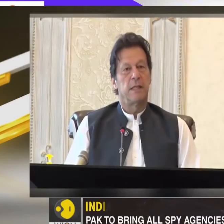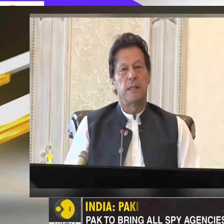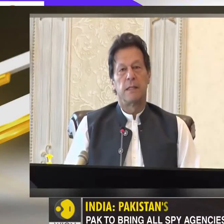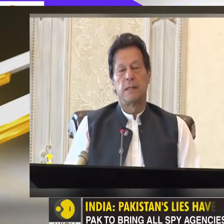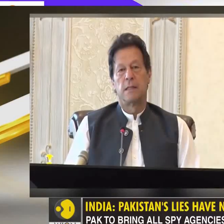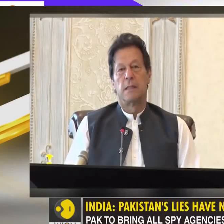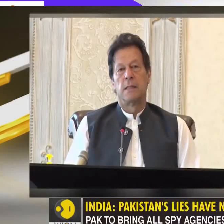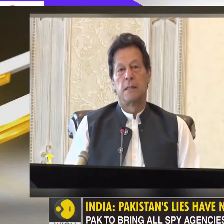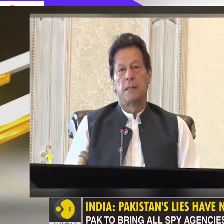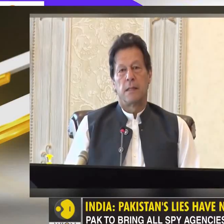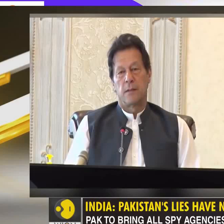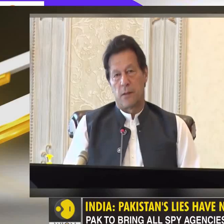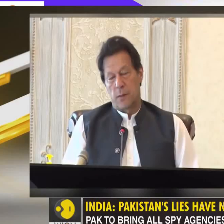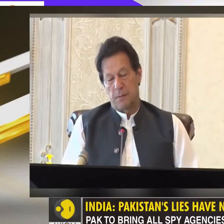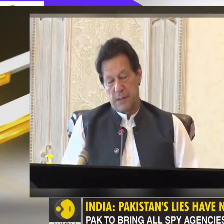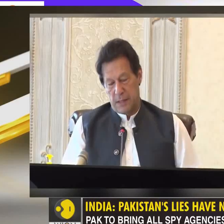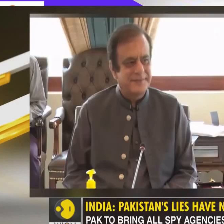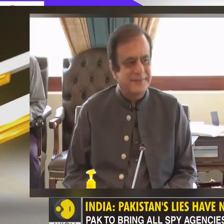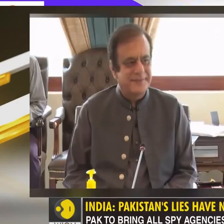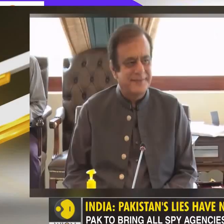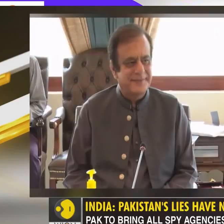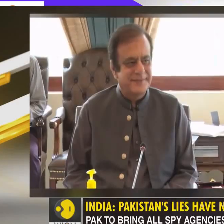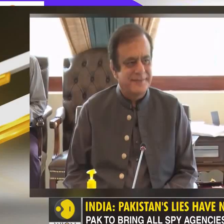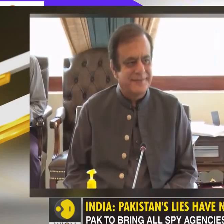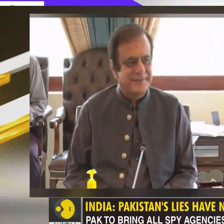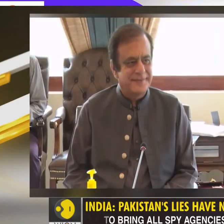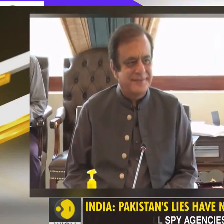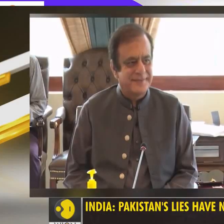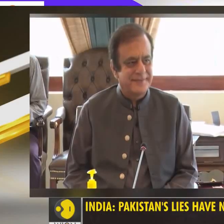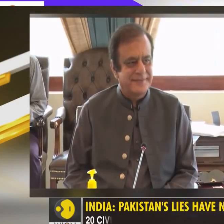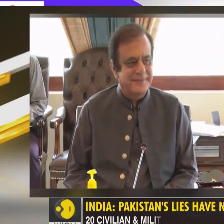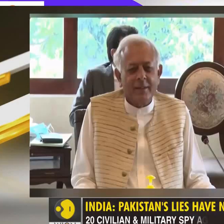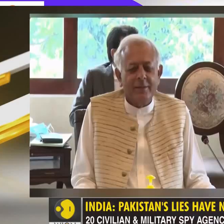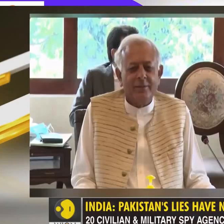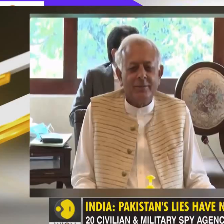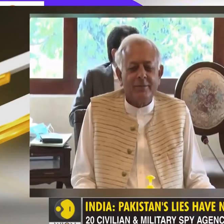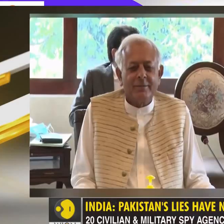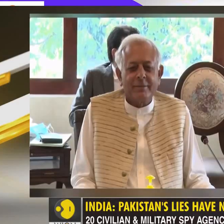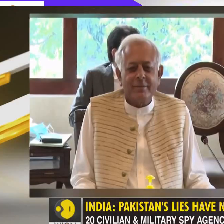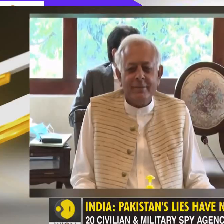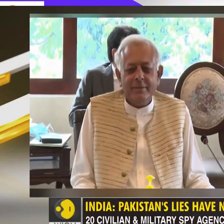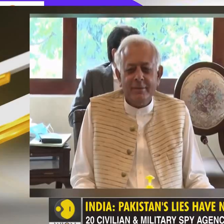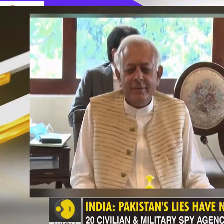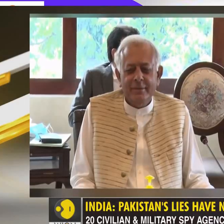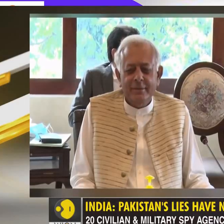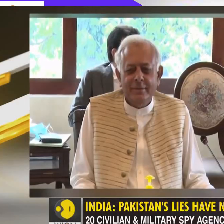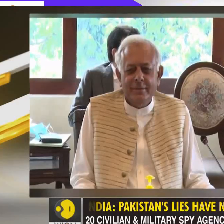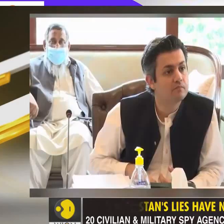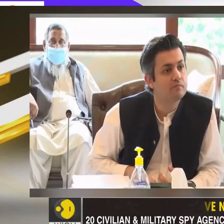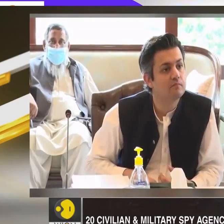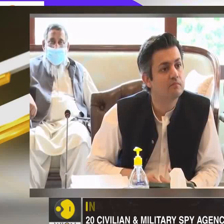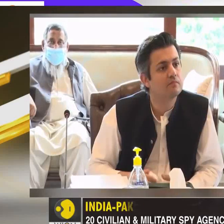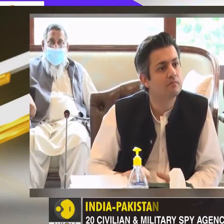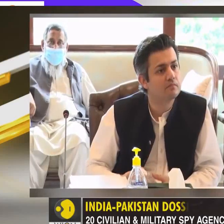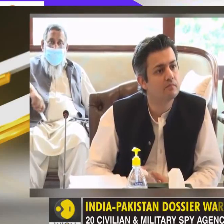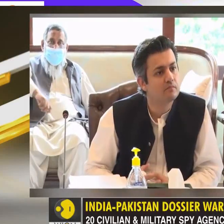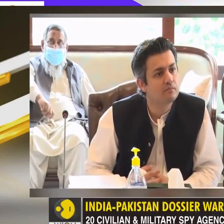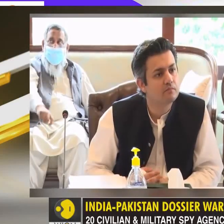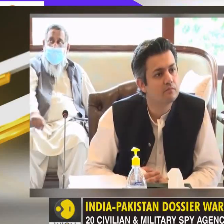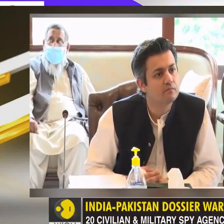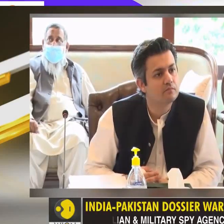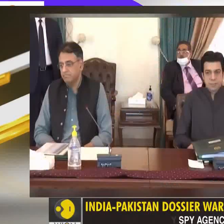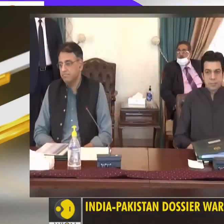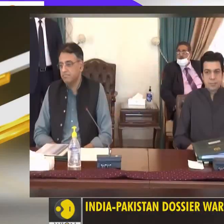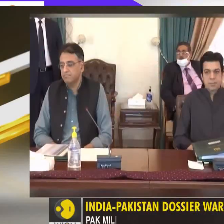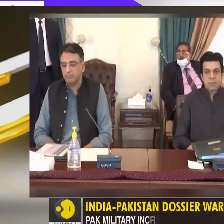agencies. There are at least 20 of them. They will all now be under one umbrella, headed by the chief of the